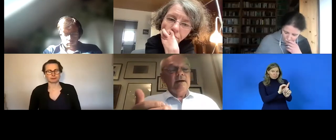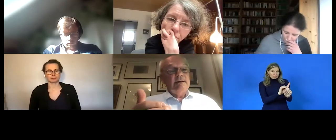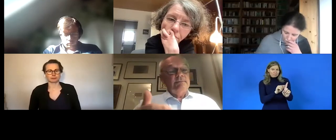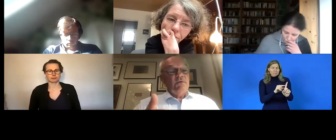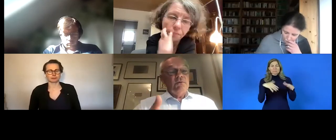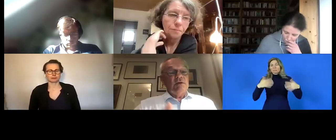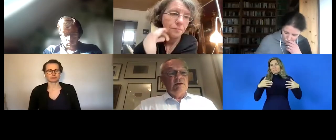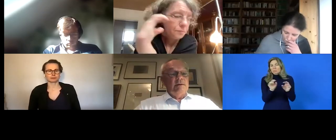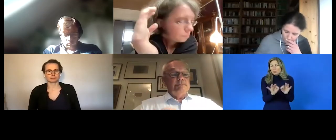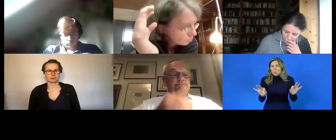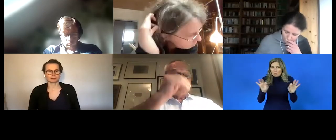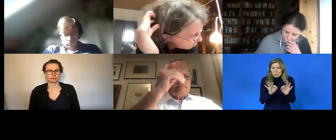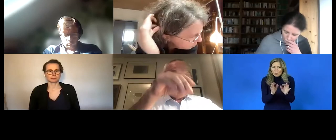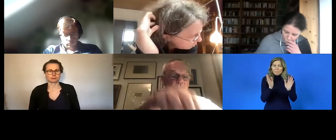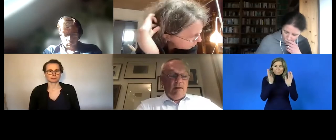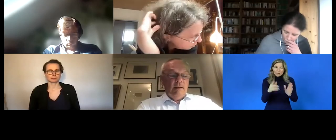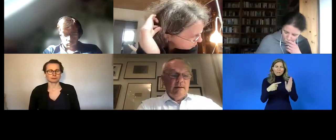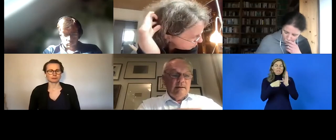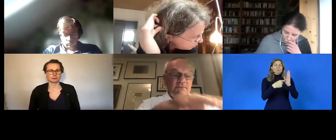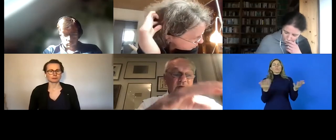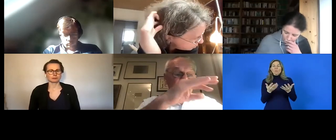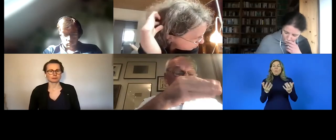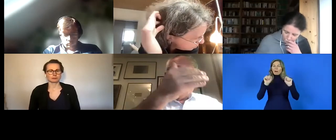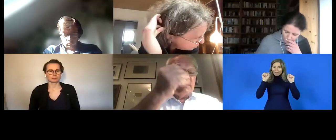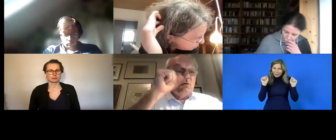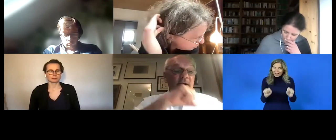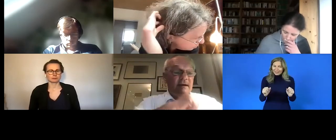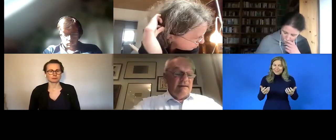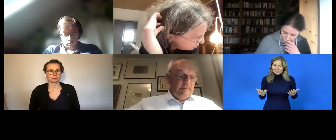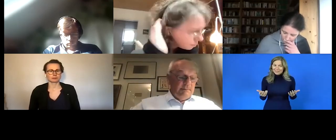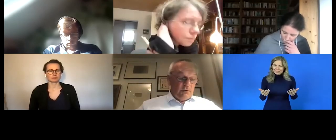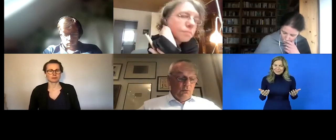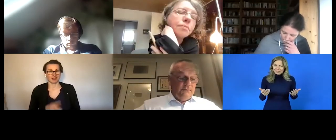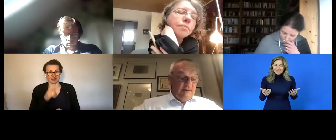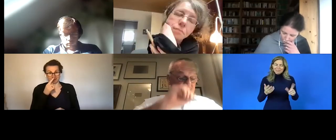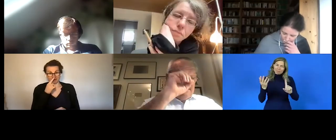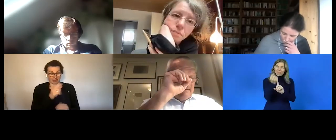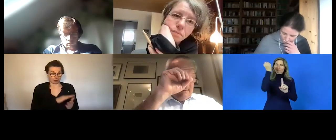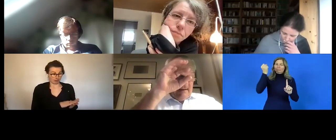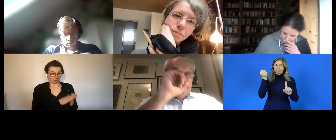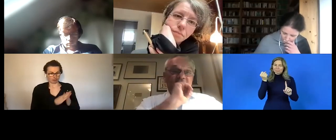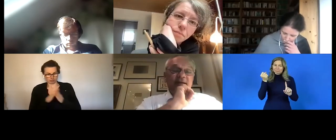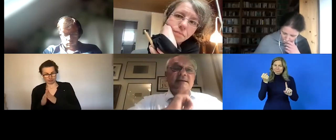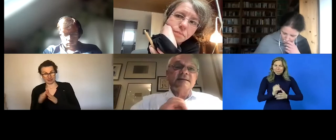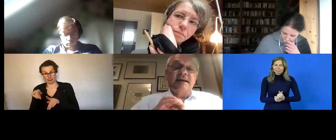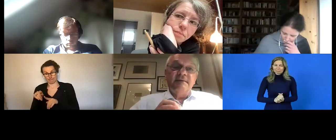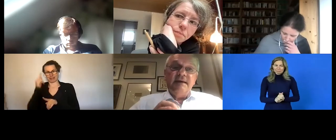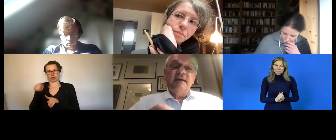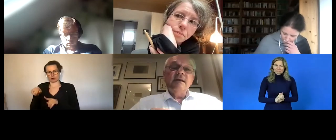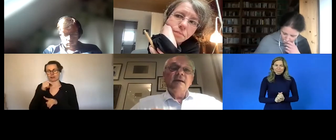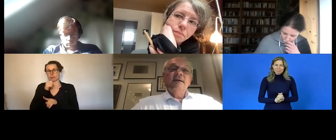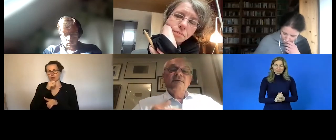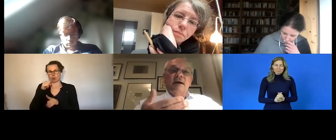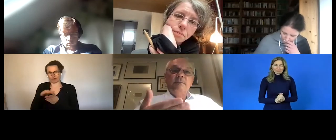somebody is able to do and what somebody is simply not able to achieve very important for